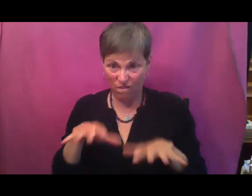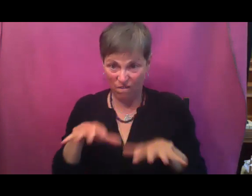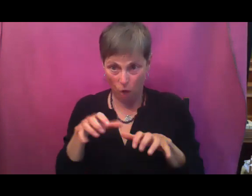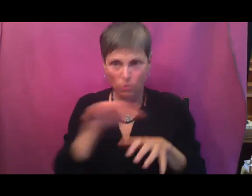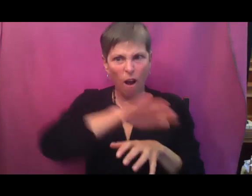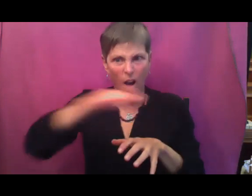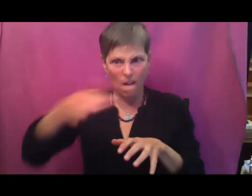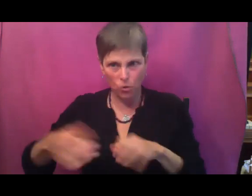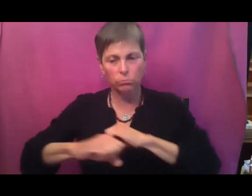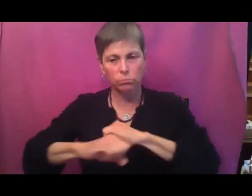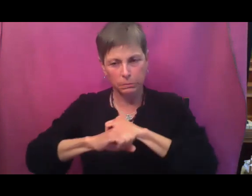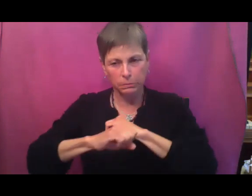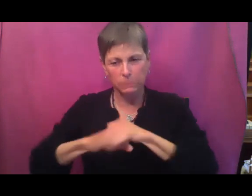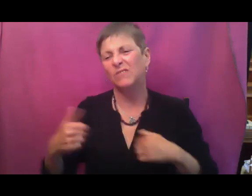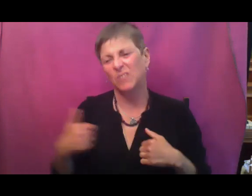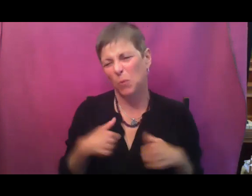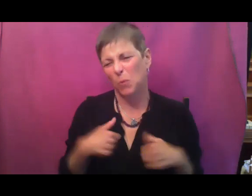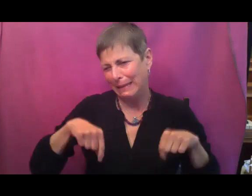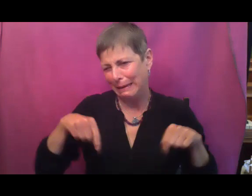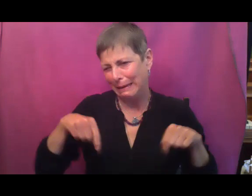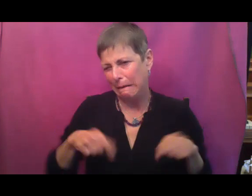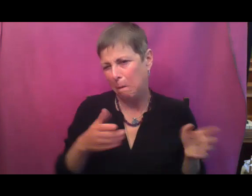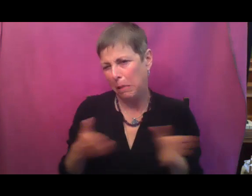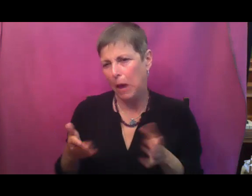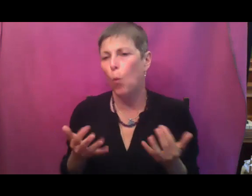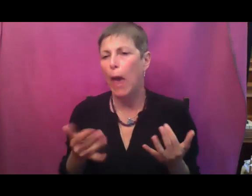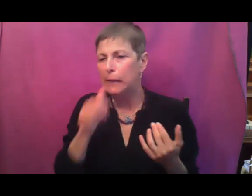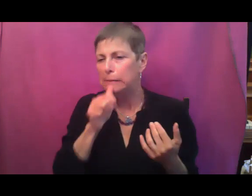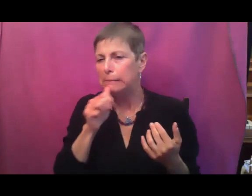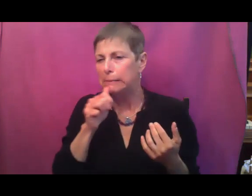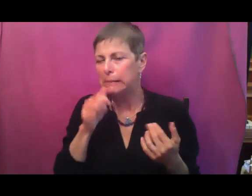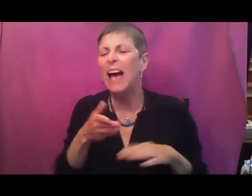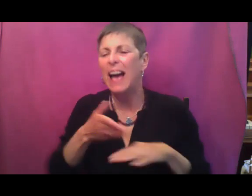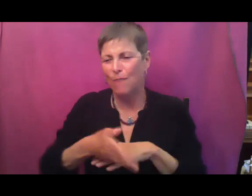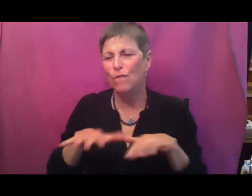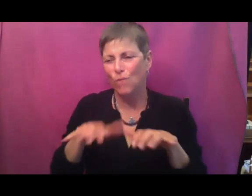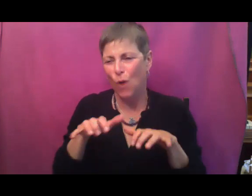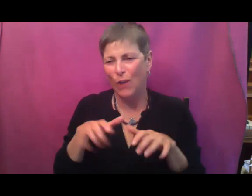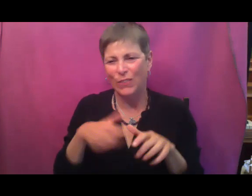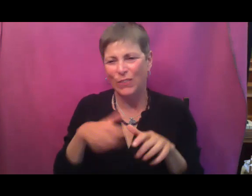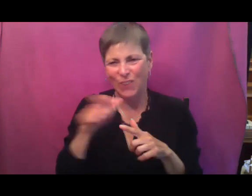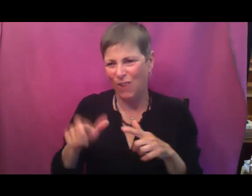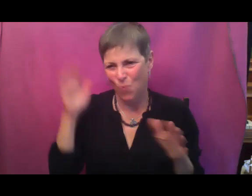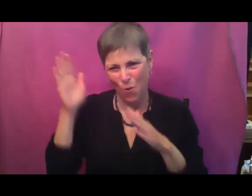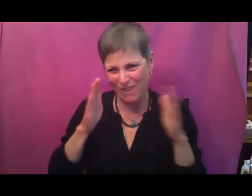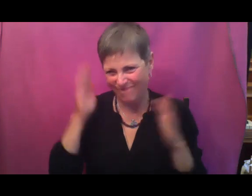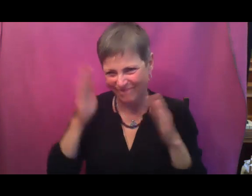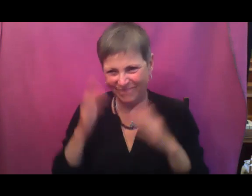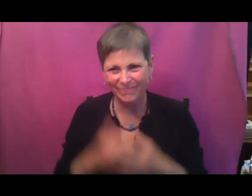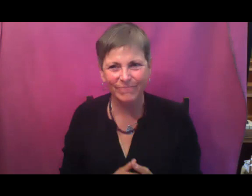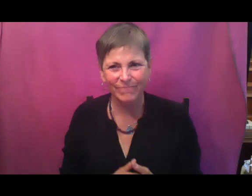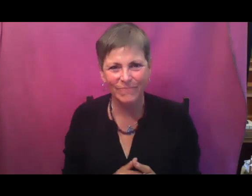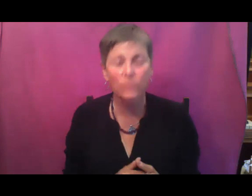after frost so we don't have to think twice. And so yeah, what's another thing that you might need to know?